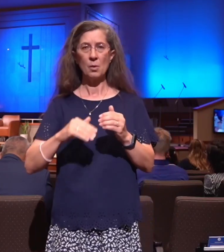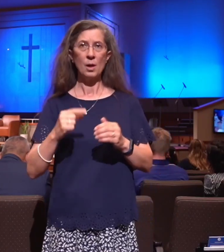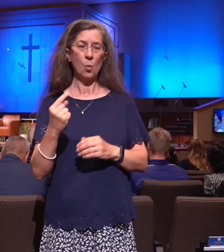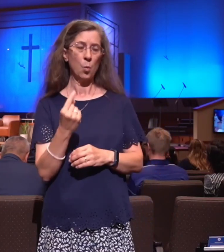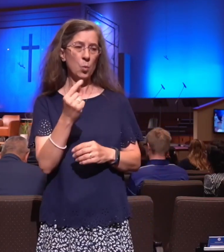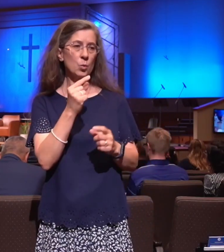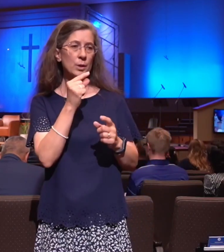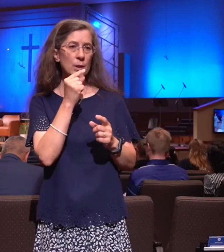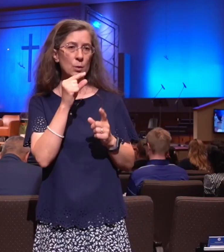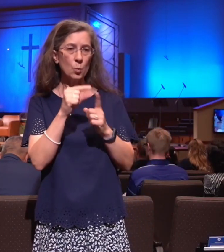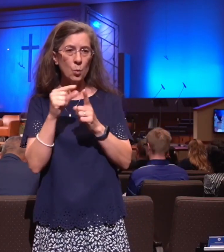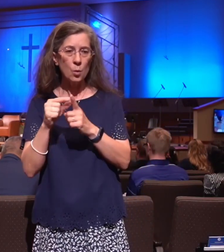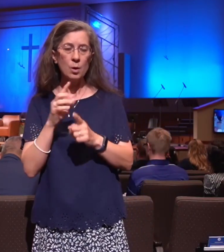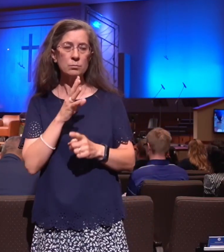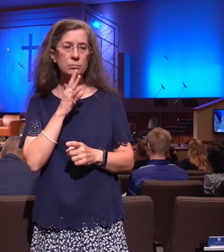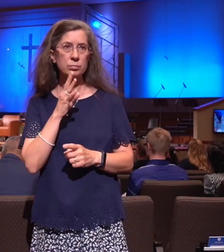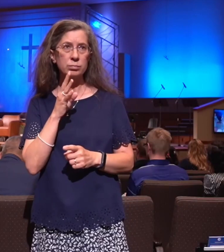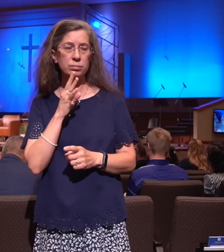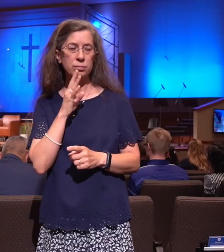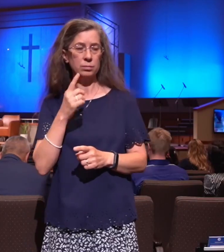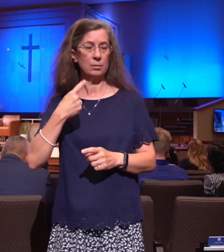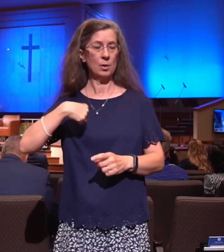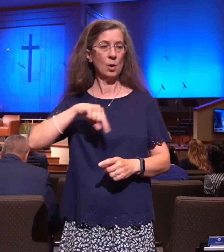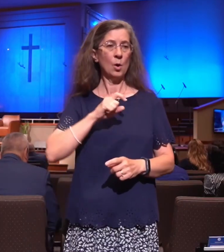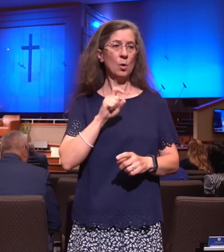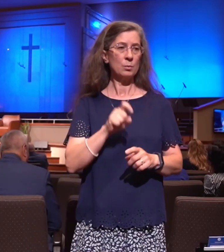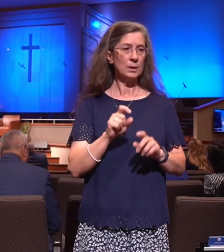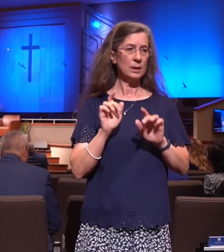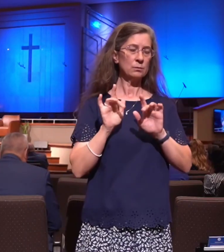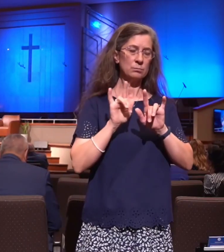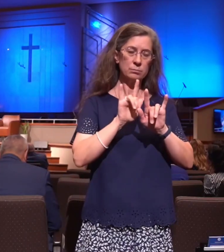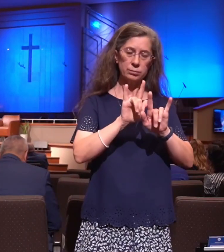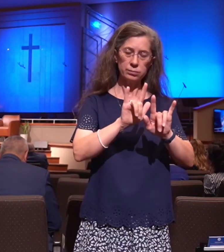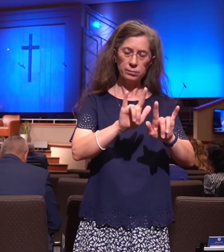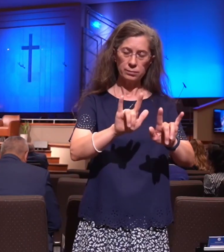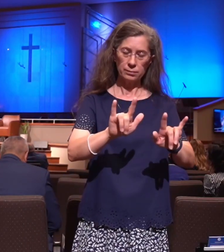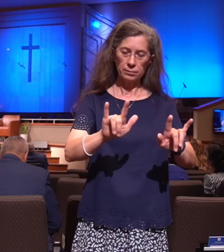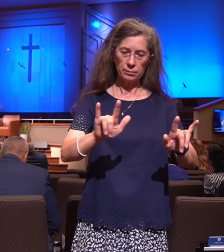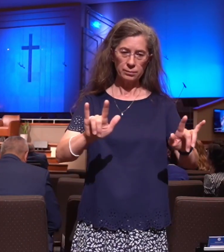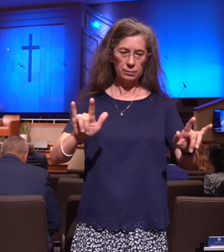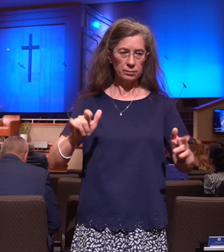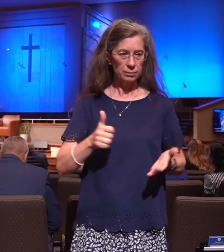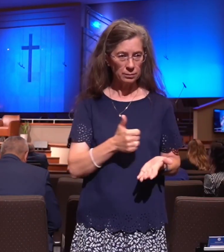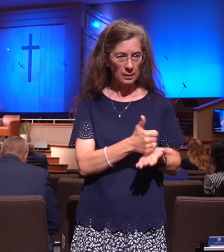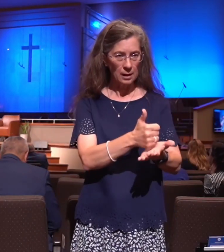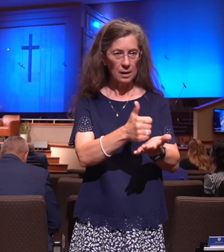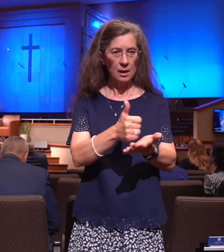We must touch them with compassion to help them find their way.